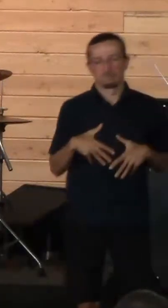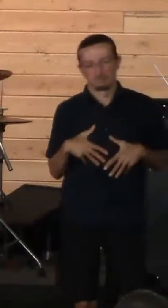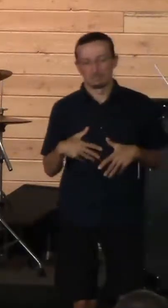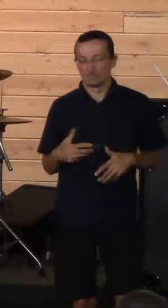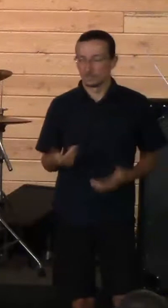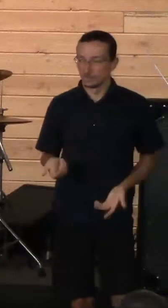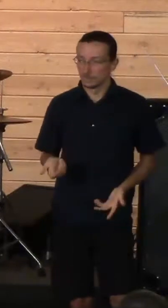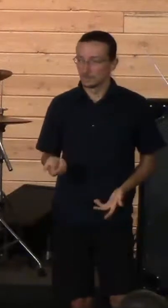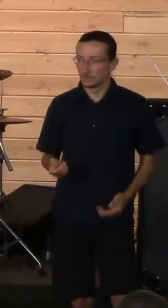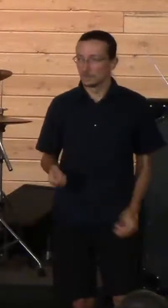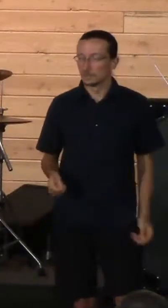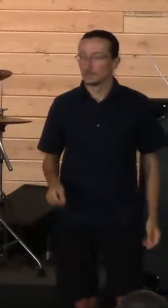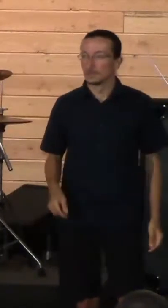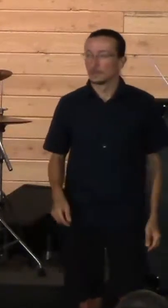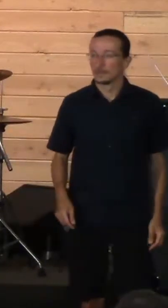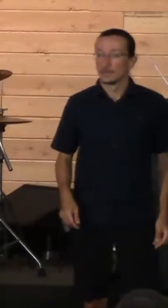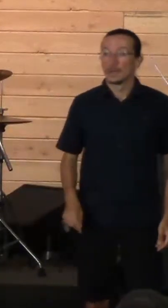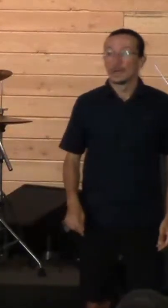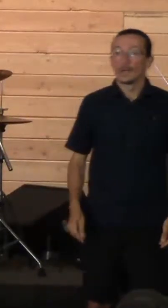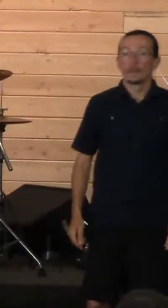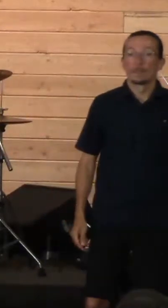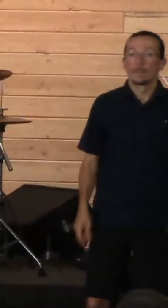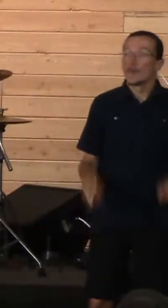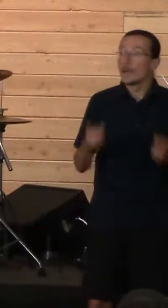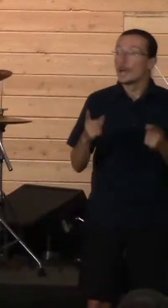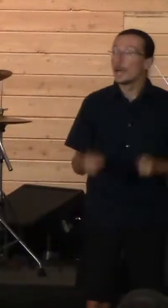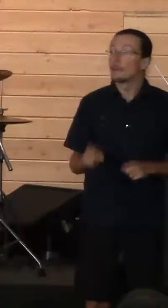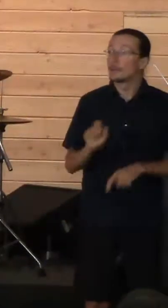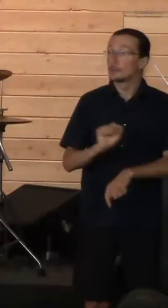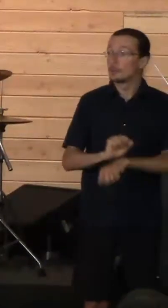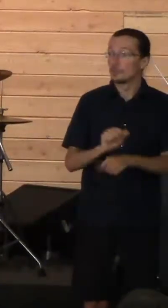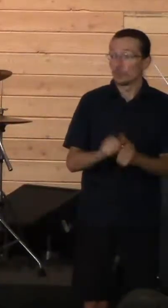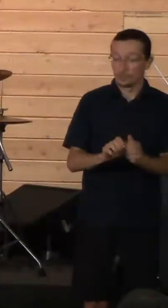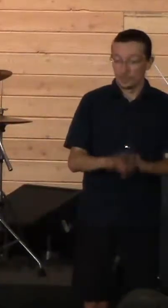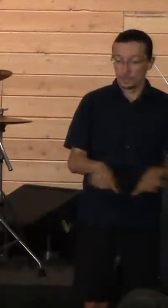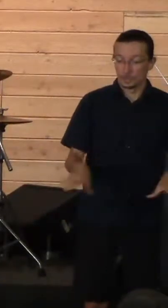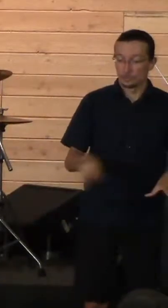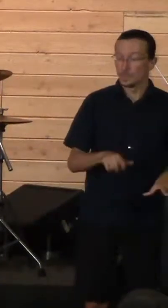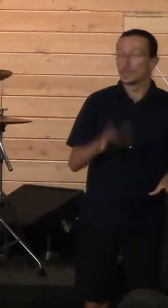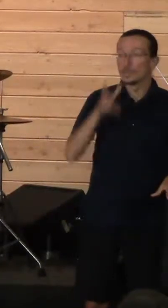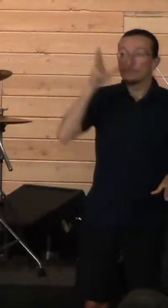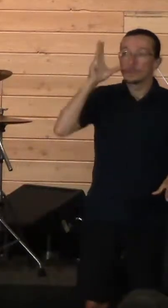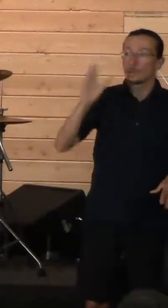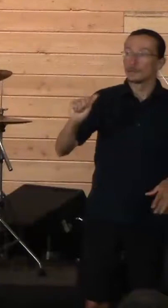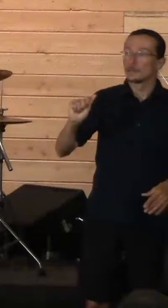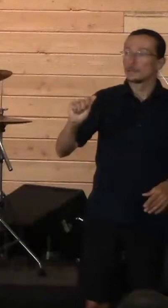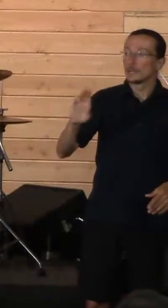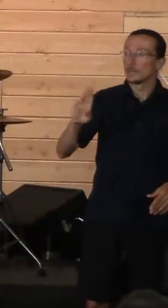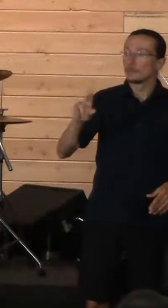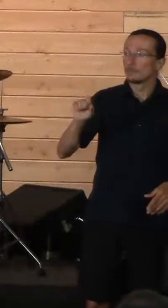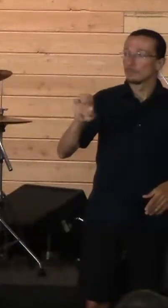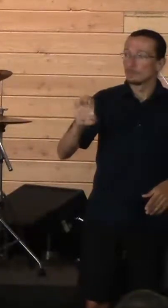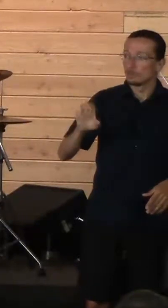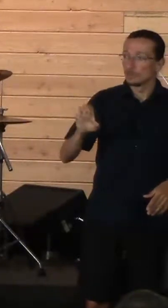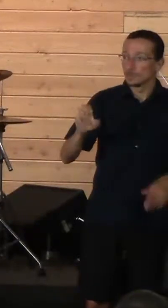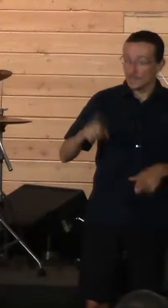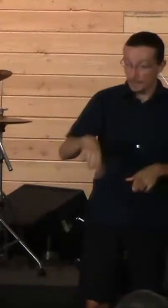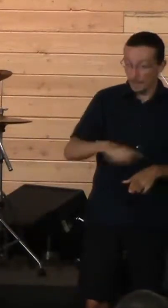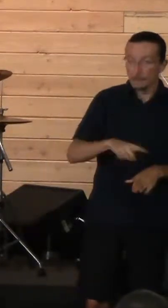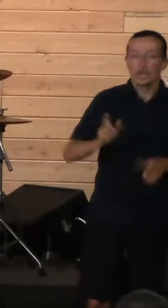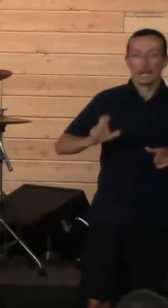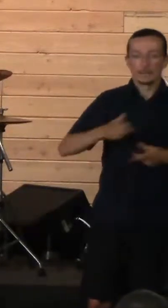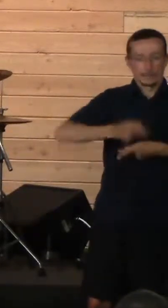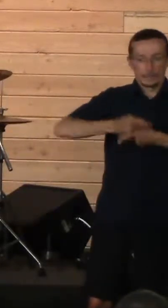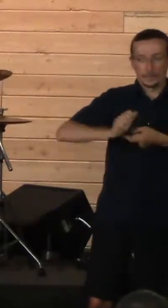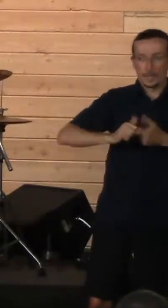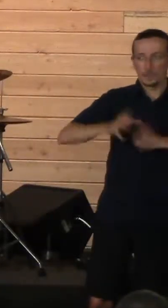When you work with a child who's been abused by a parent, you have to be really careful about how you talk about that parent, because